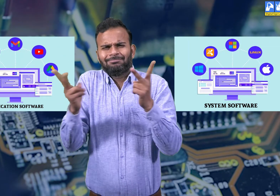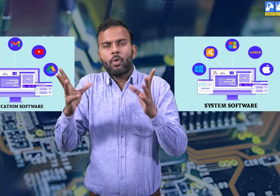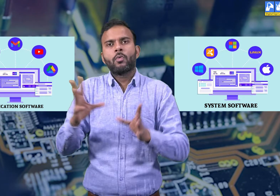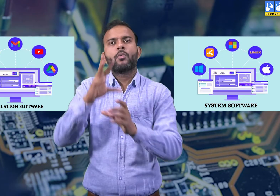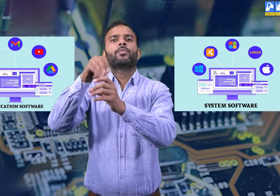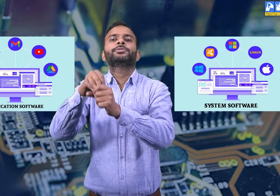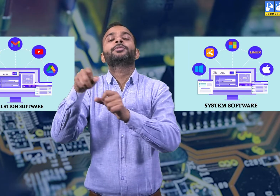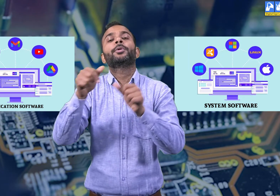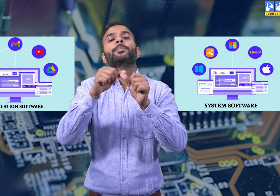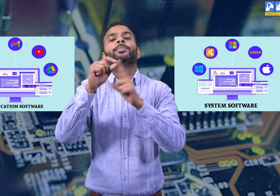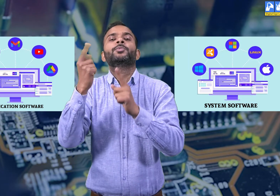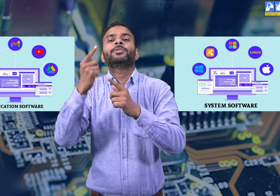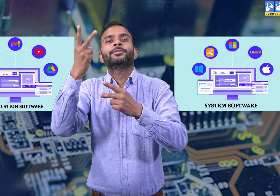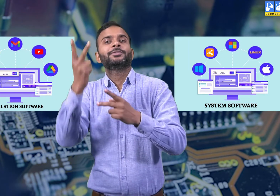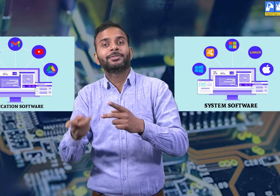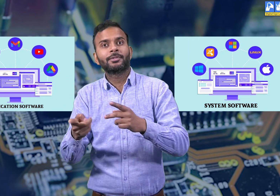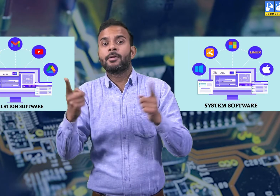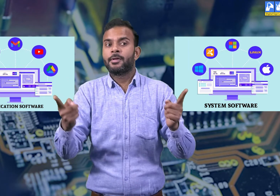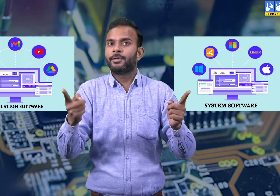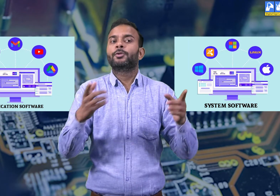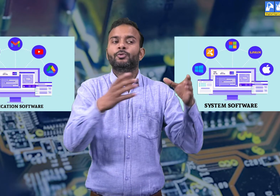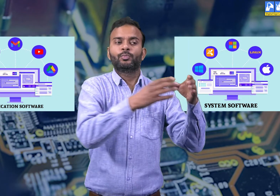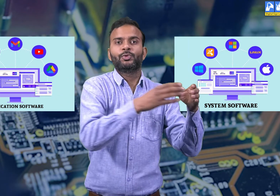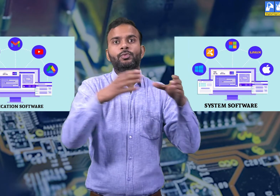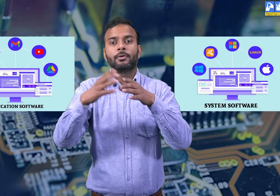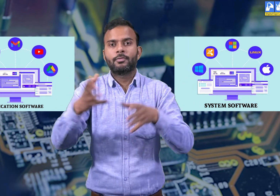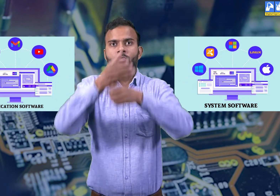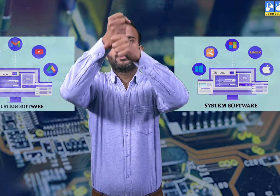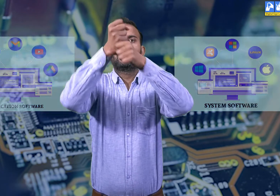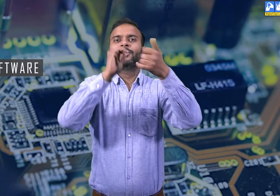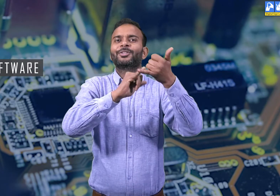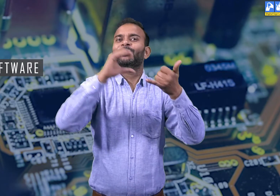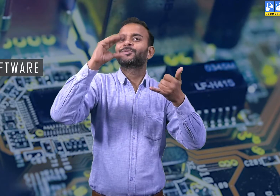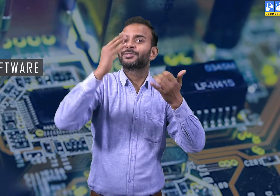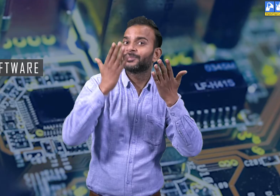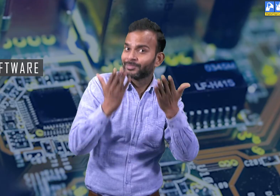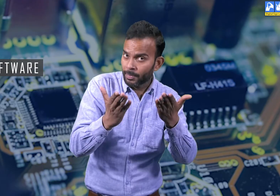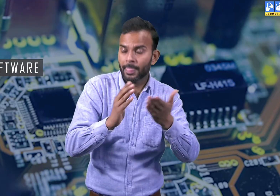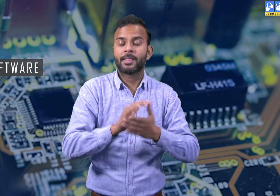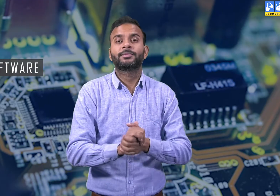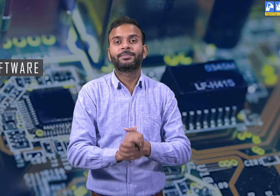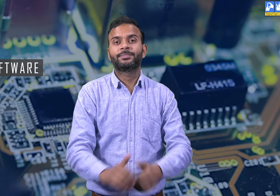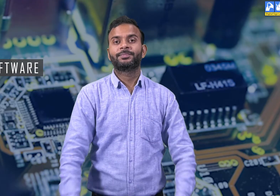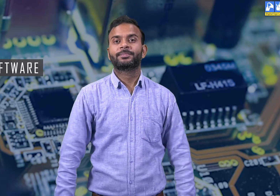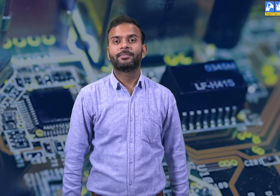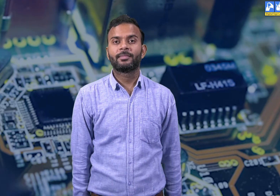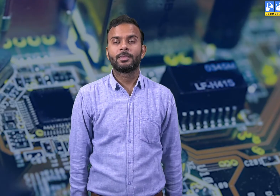For example, Microsoft Office, Zoom and other applications. These were the types of software.